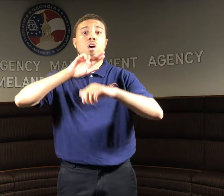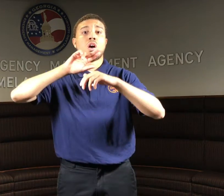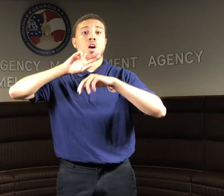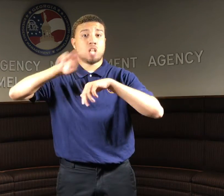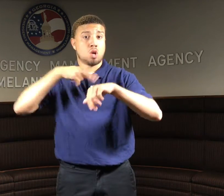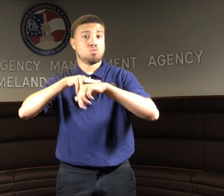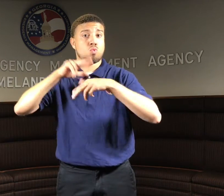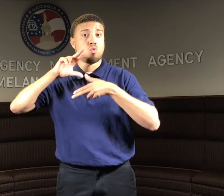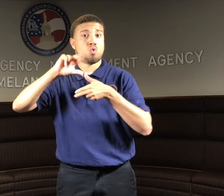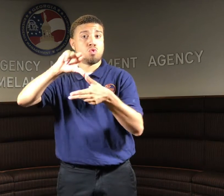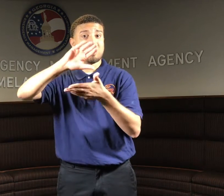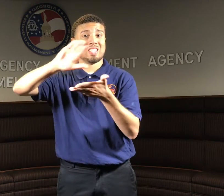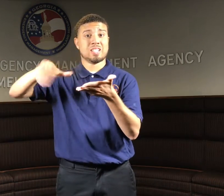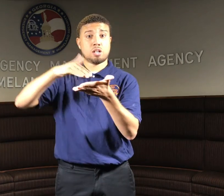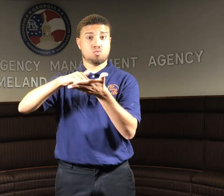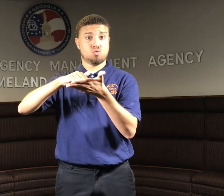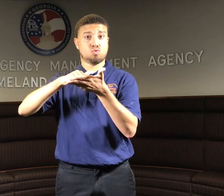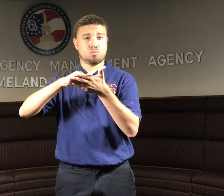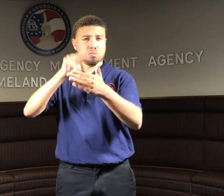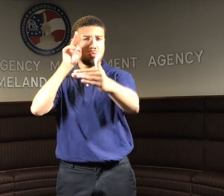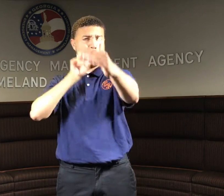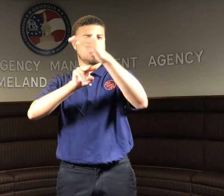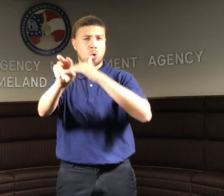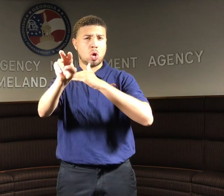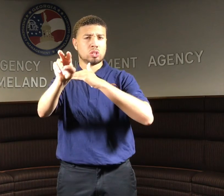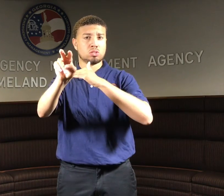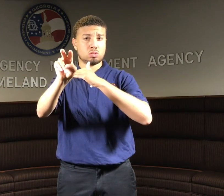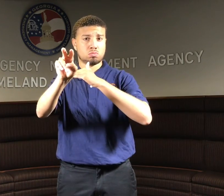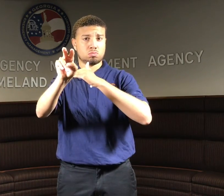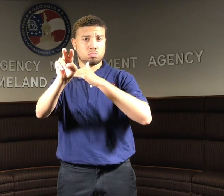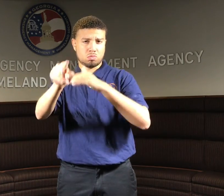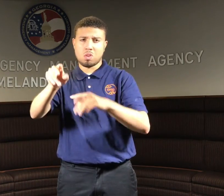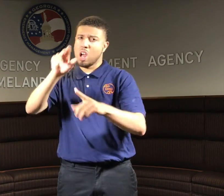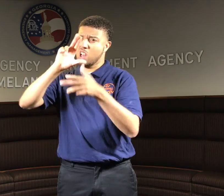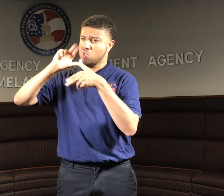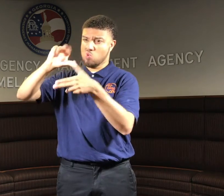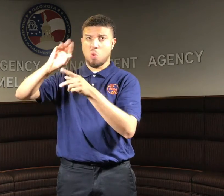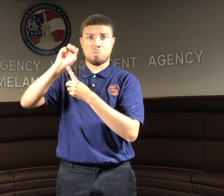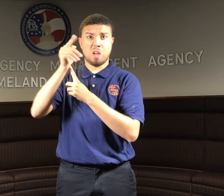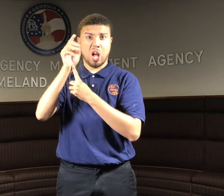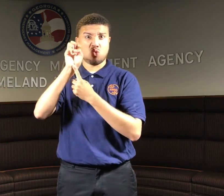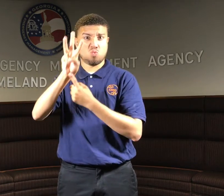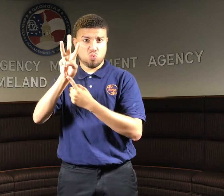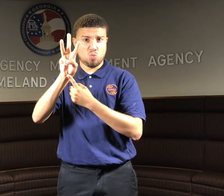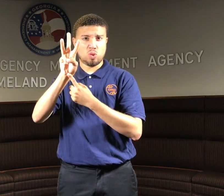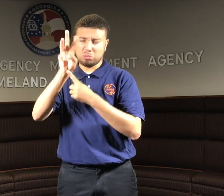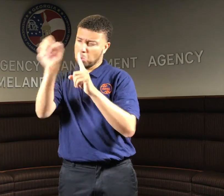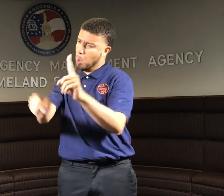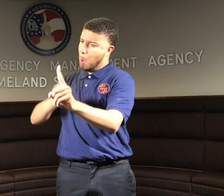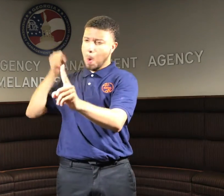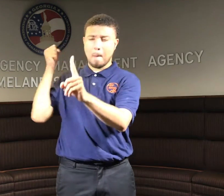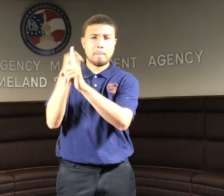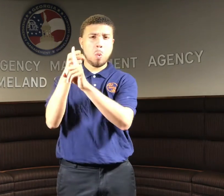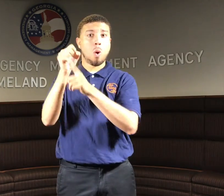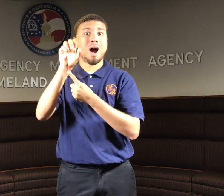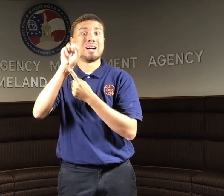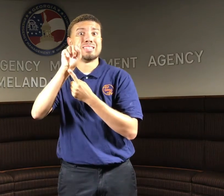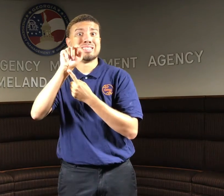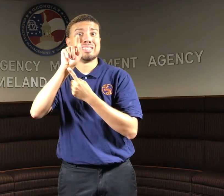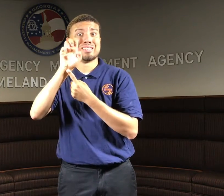The National Hurricane Center is forecasting that Hurricane Matthew could potentially impact the state of Georgia